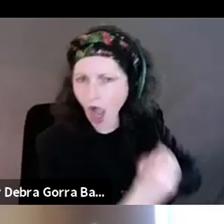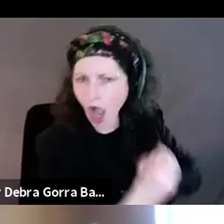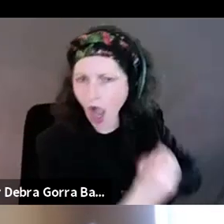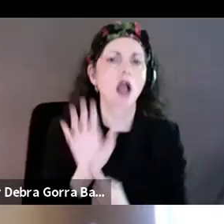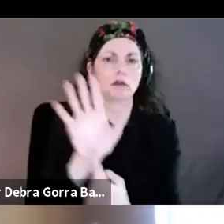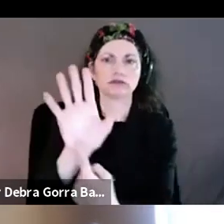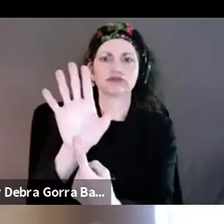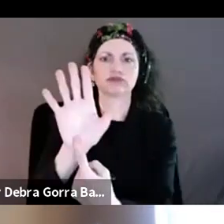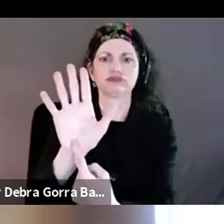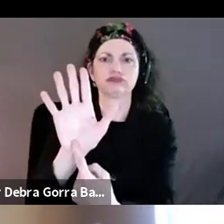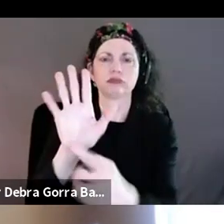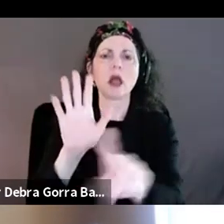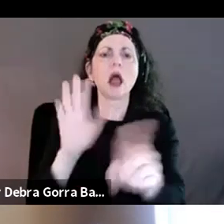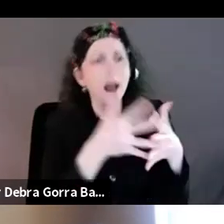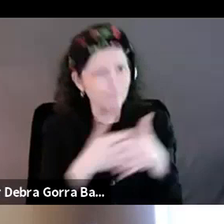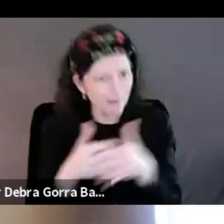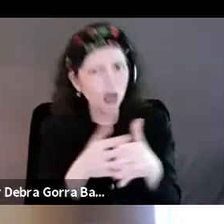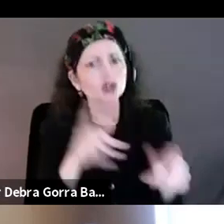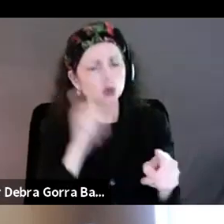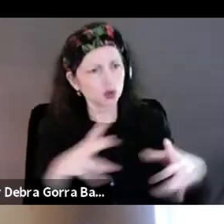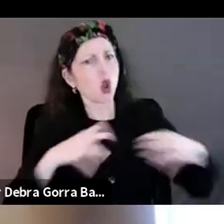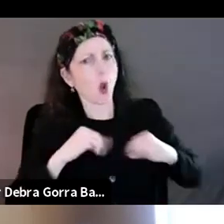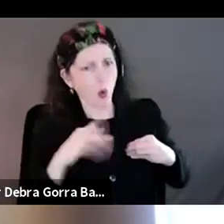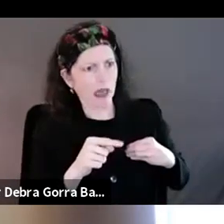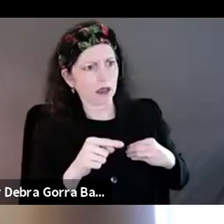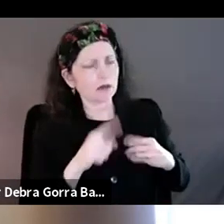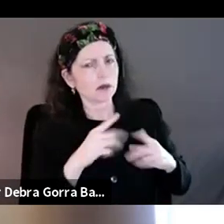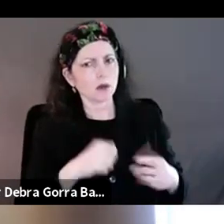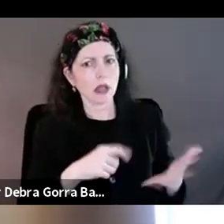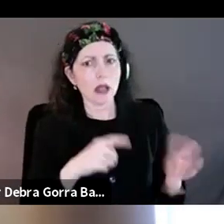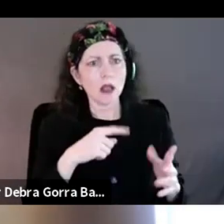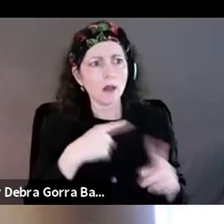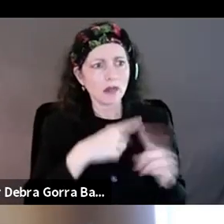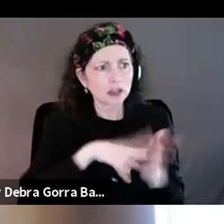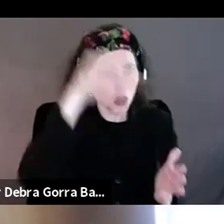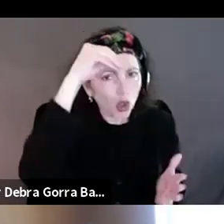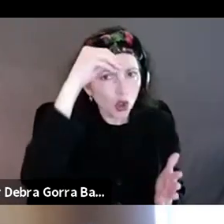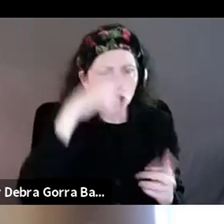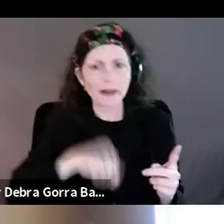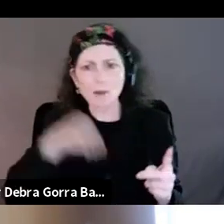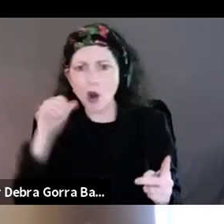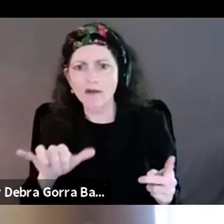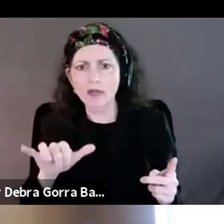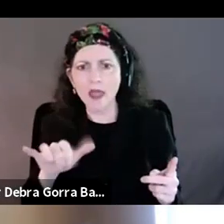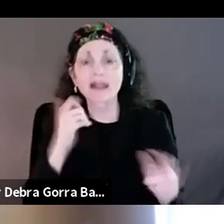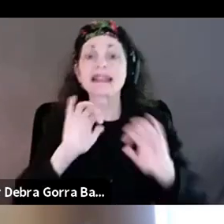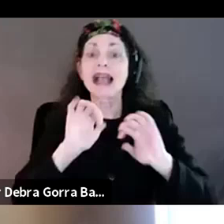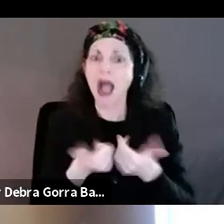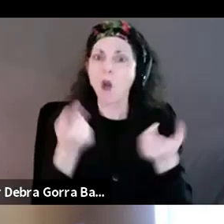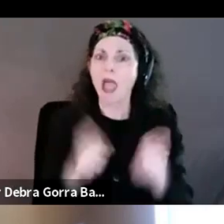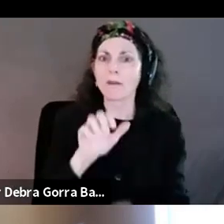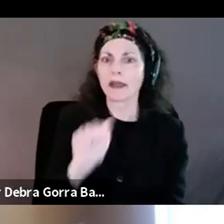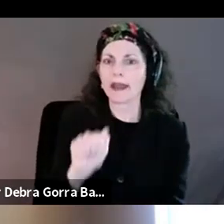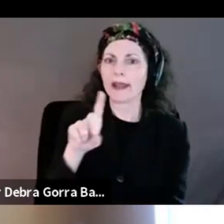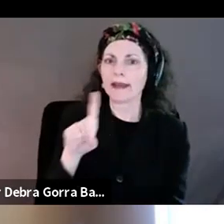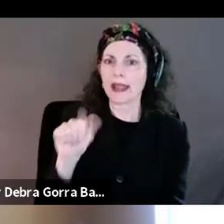something they were proud of and also learn from it because the particular way in which the ADA came to be and 504 came to be is